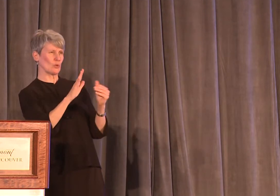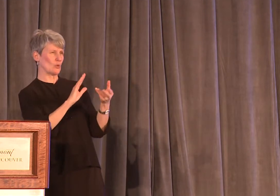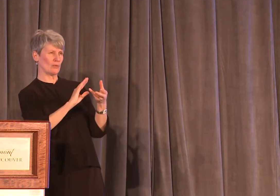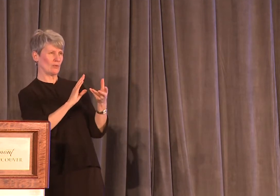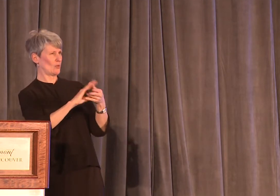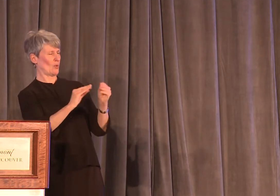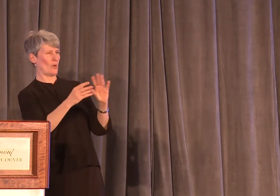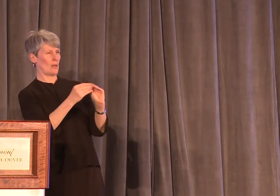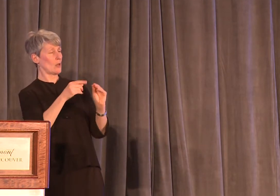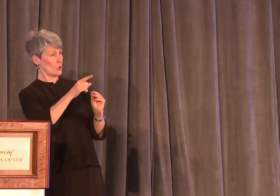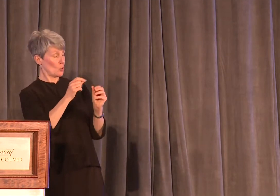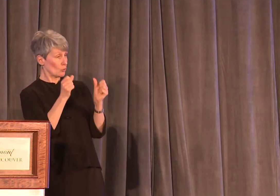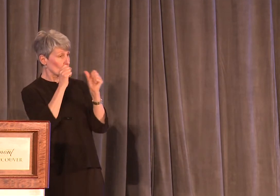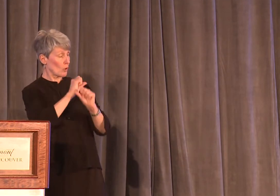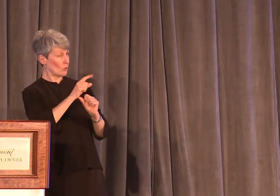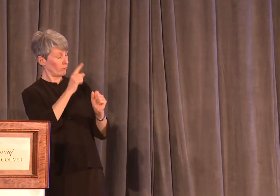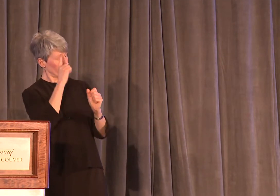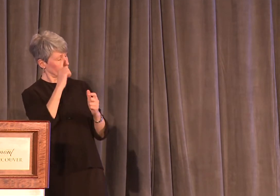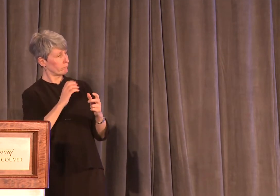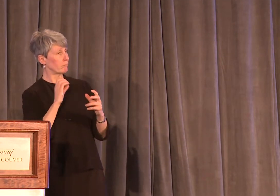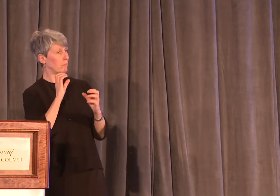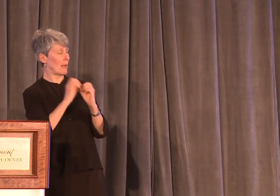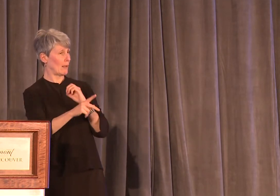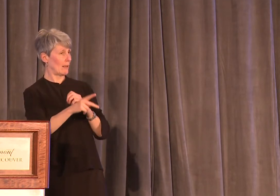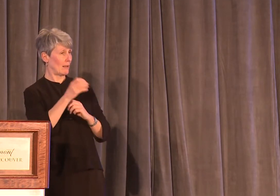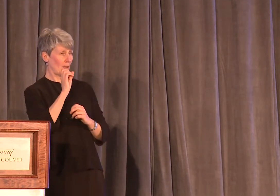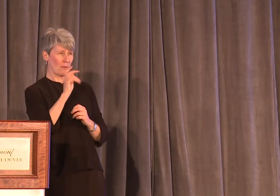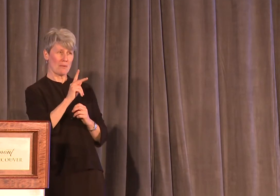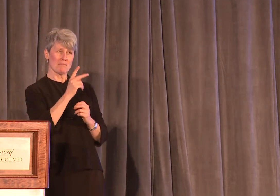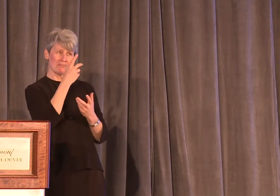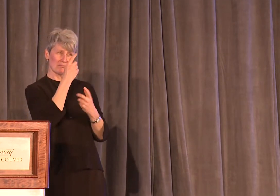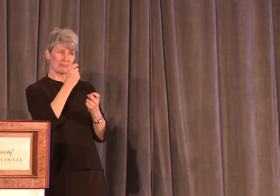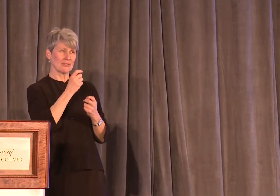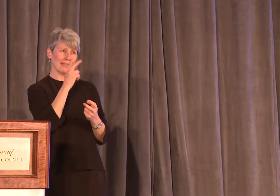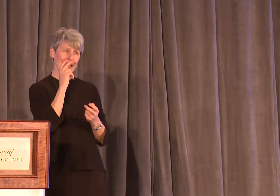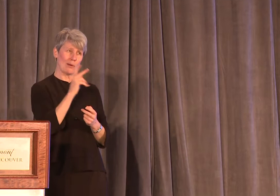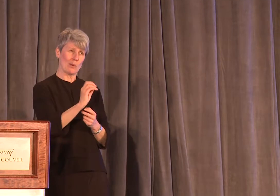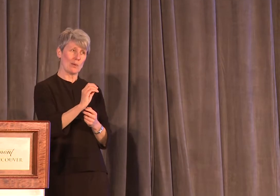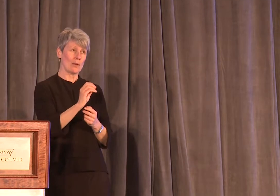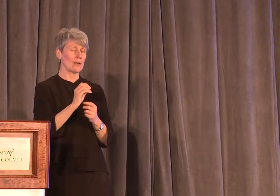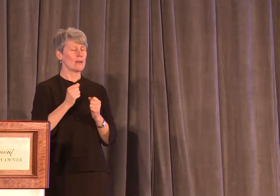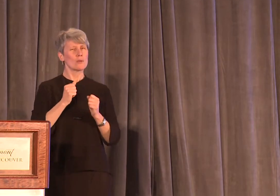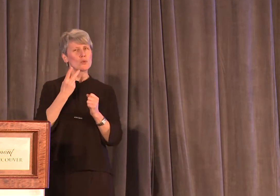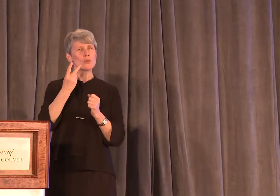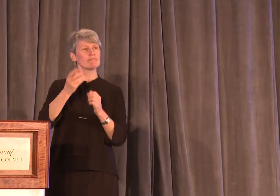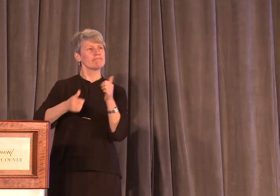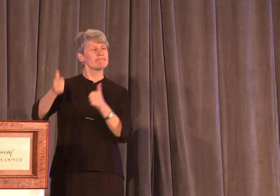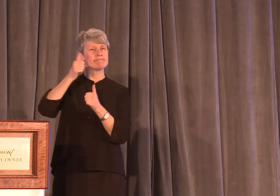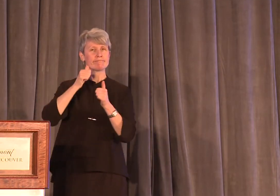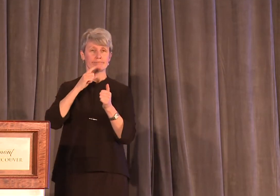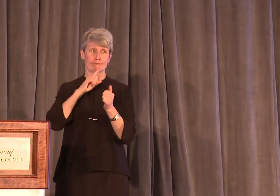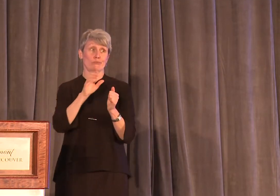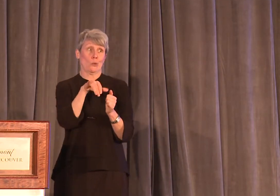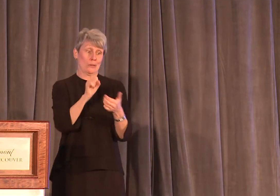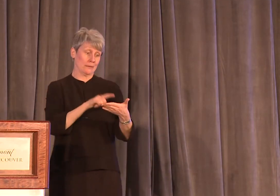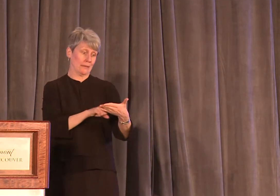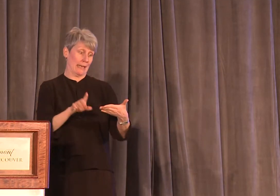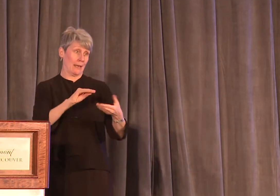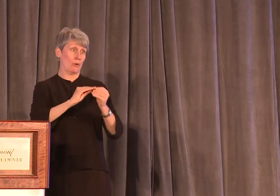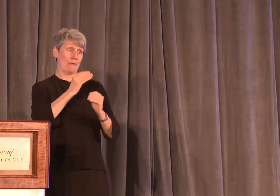drunk that she passed out. And I spoke to two of Ontario's leading experts on this who said that they absolutely did.